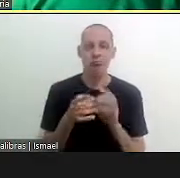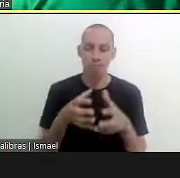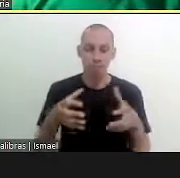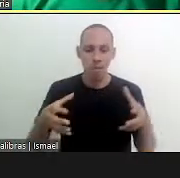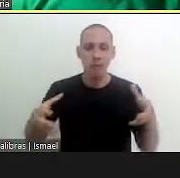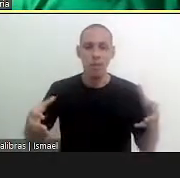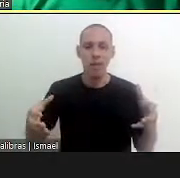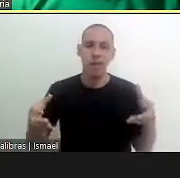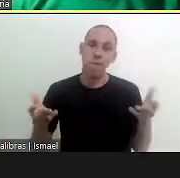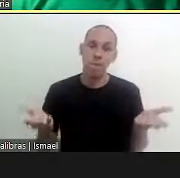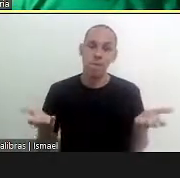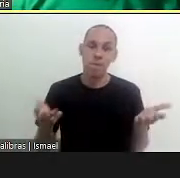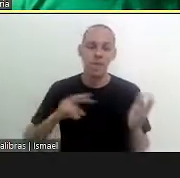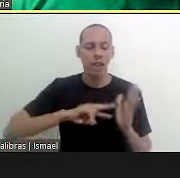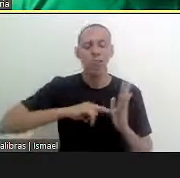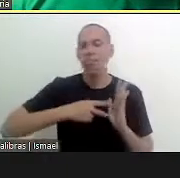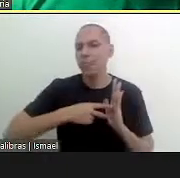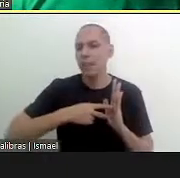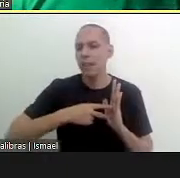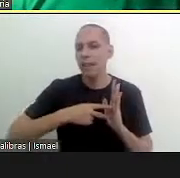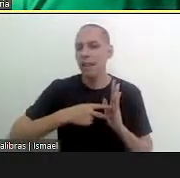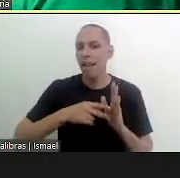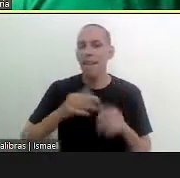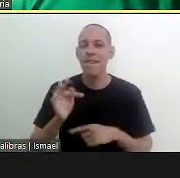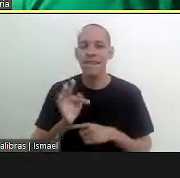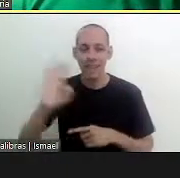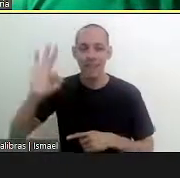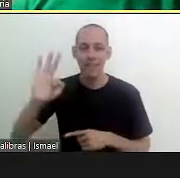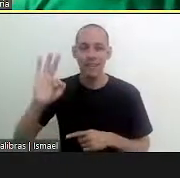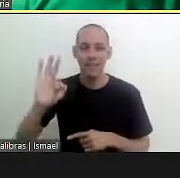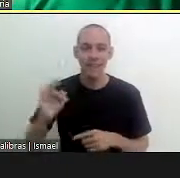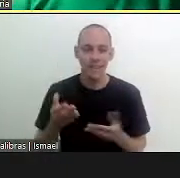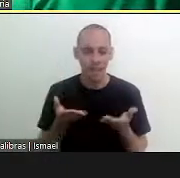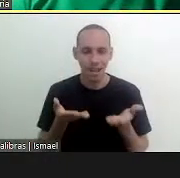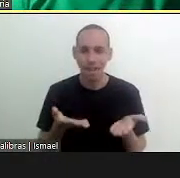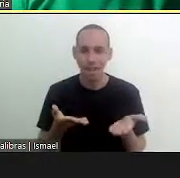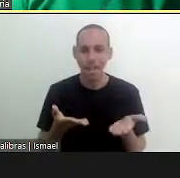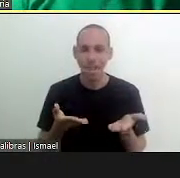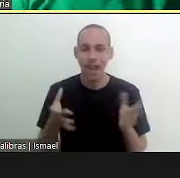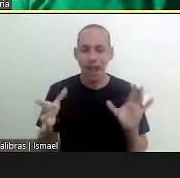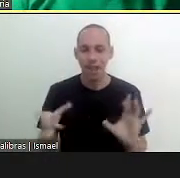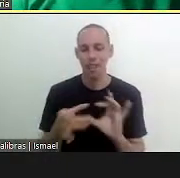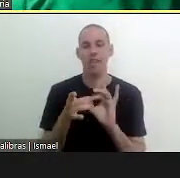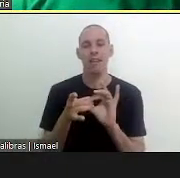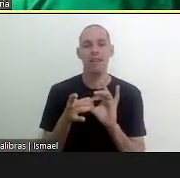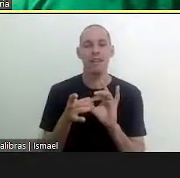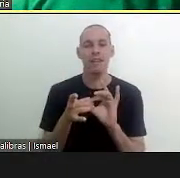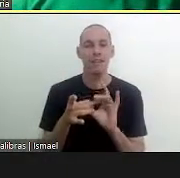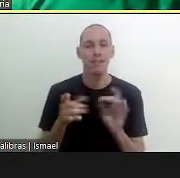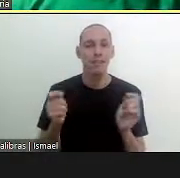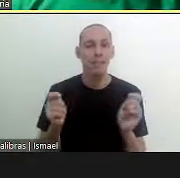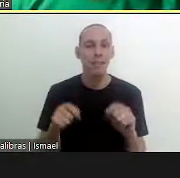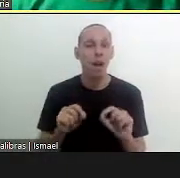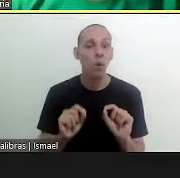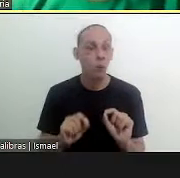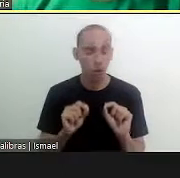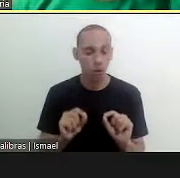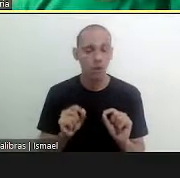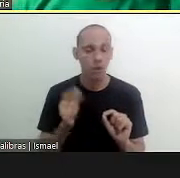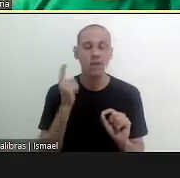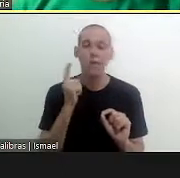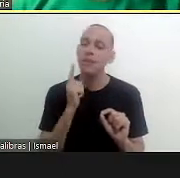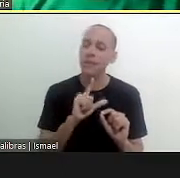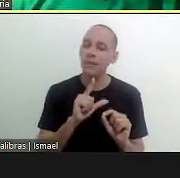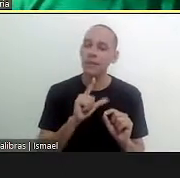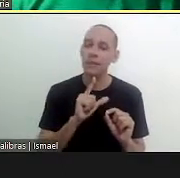that this federation with these members could